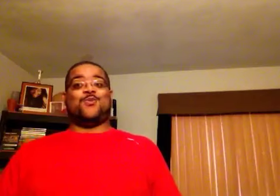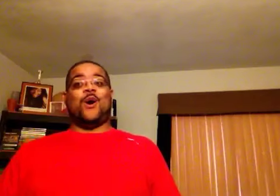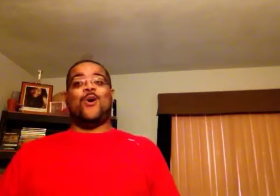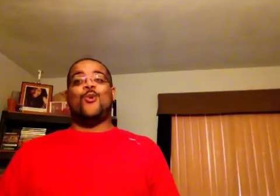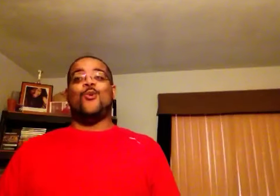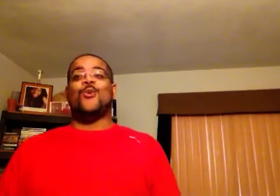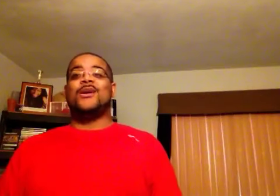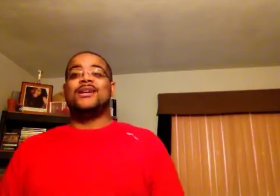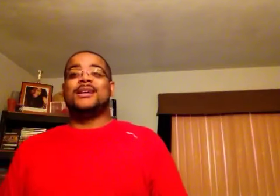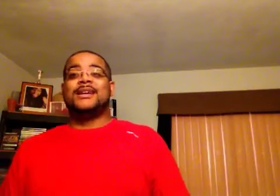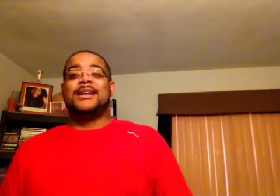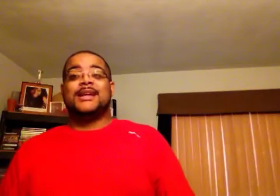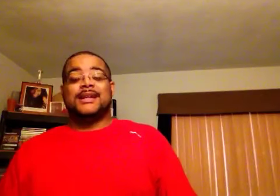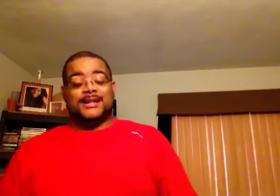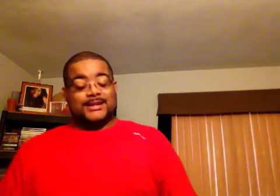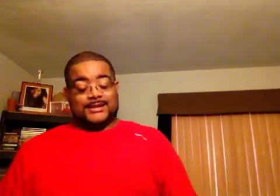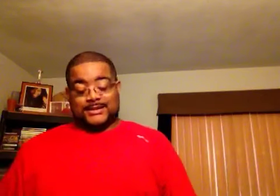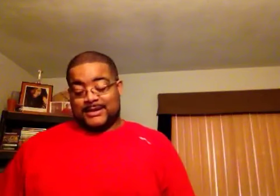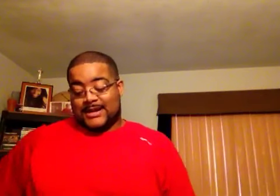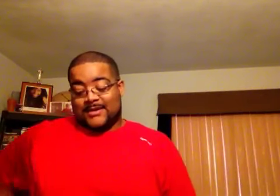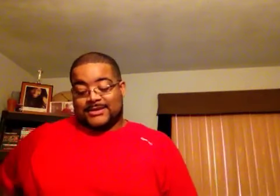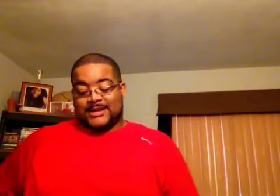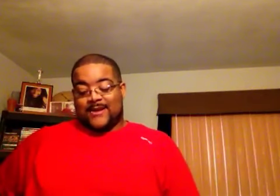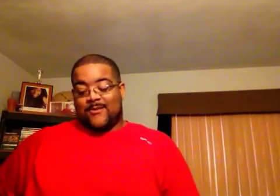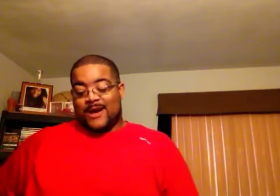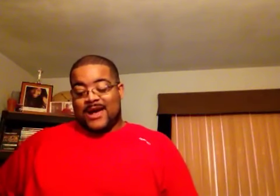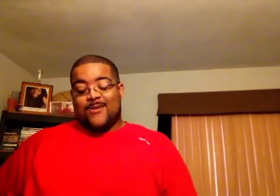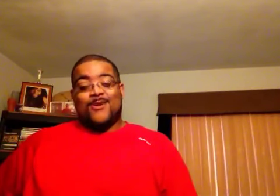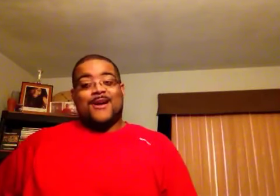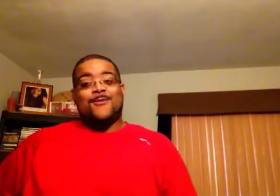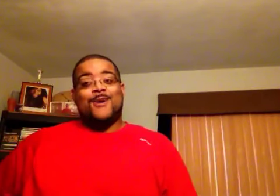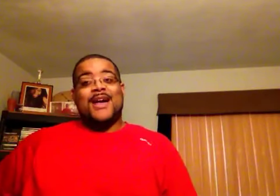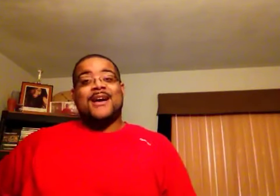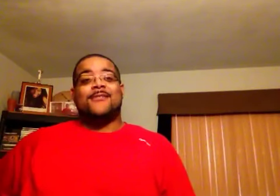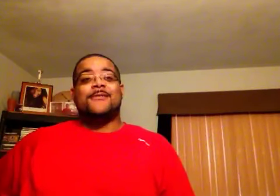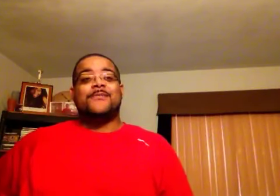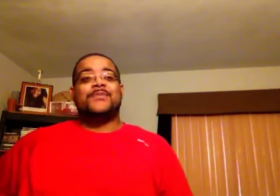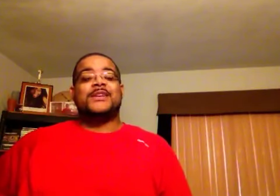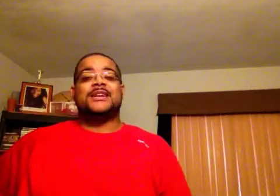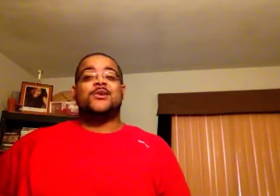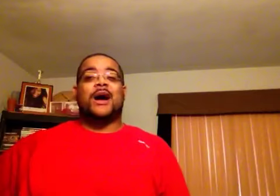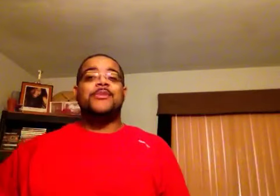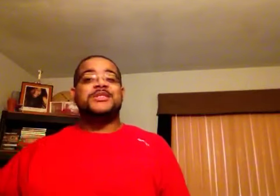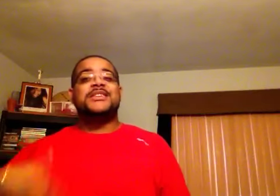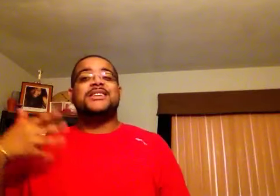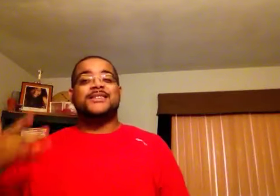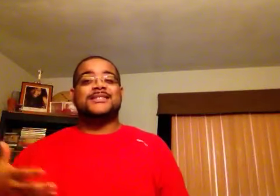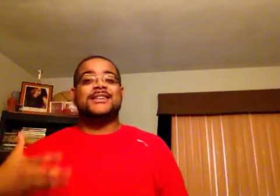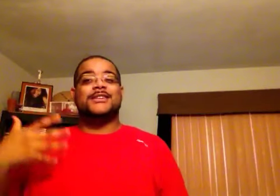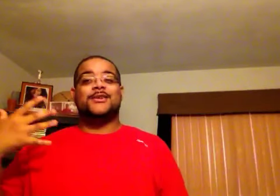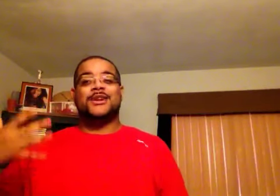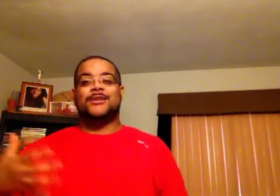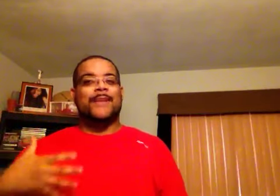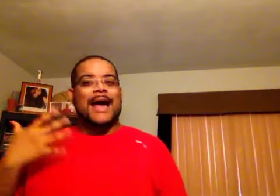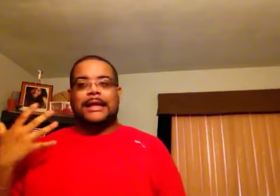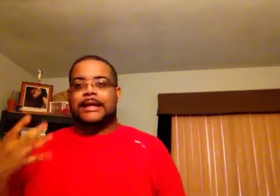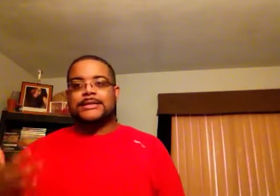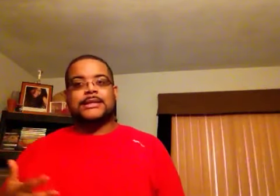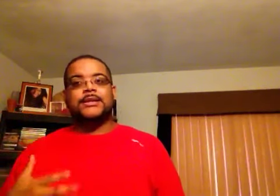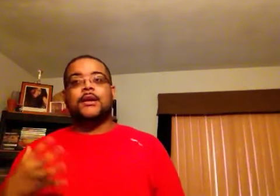whoa, and I was like, wow, wow, wow, because I know, I'm usually hearing, you know, hearing the ballads, you know,